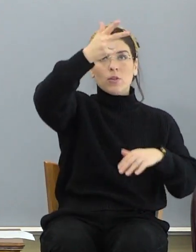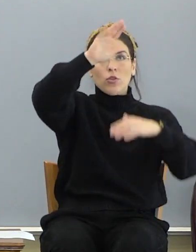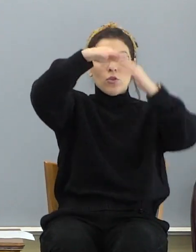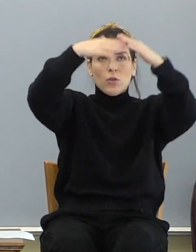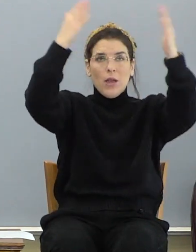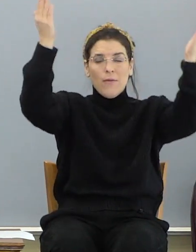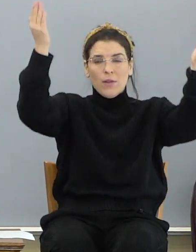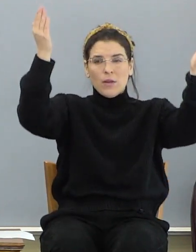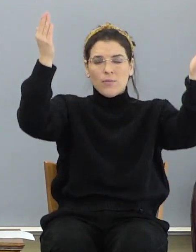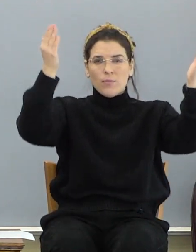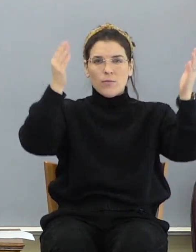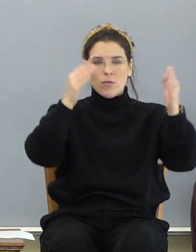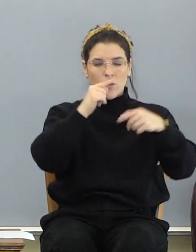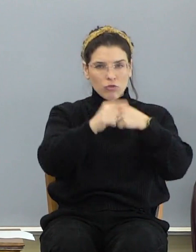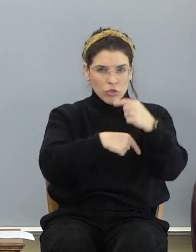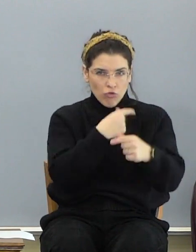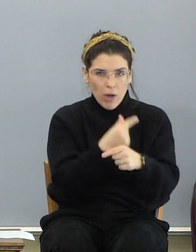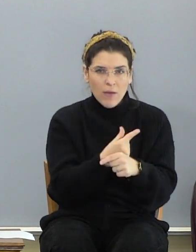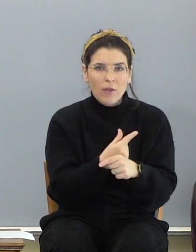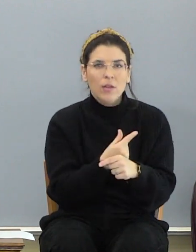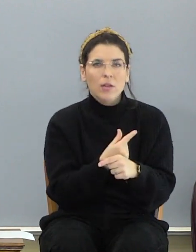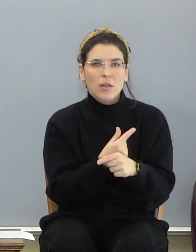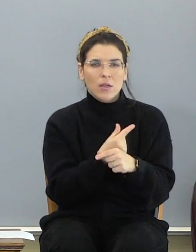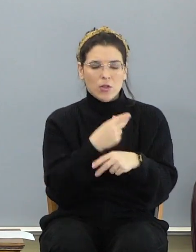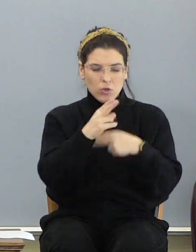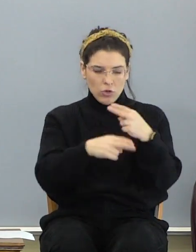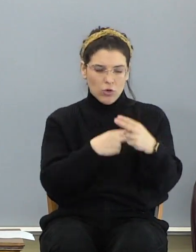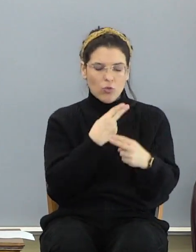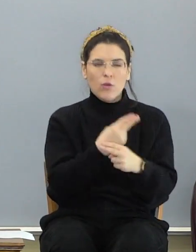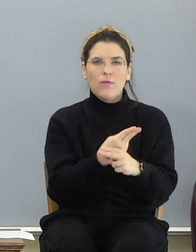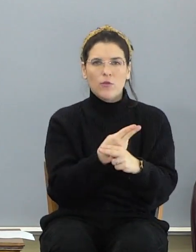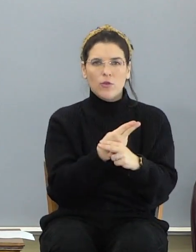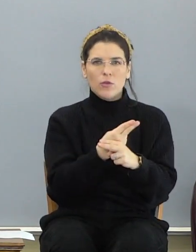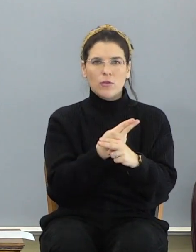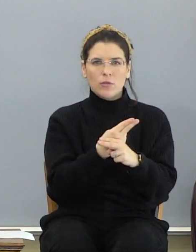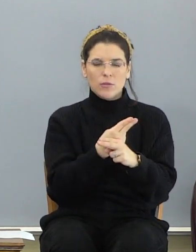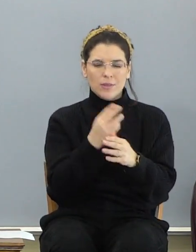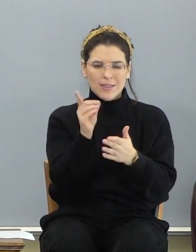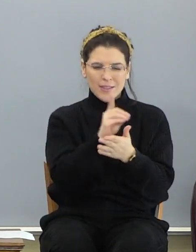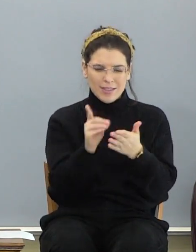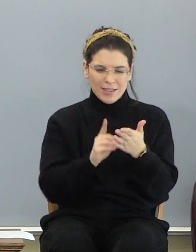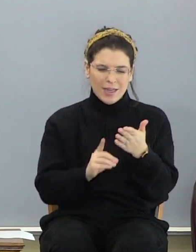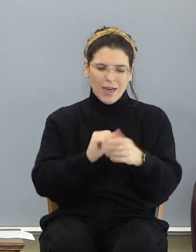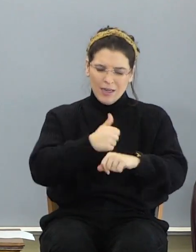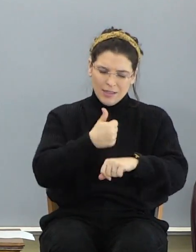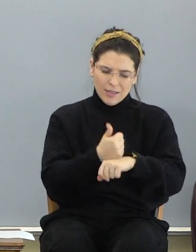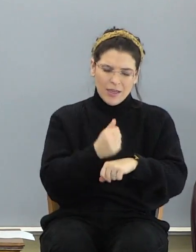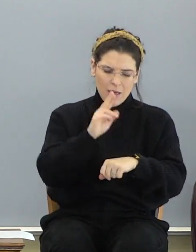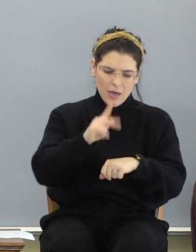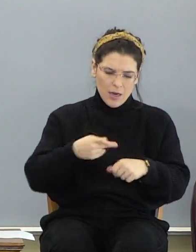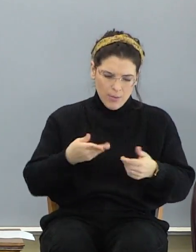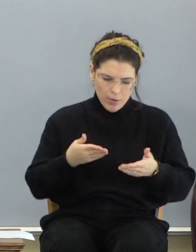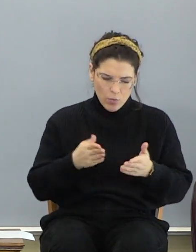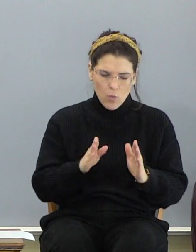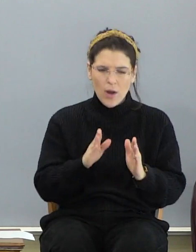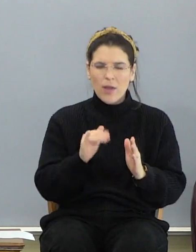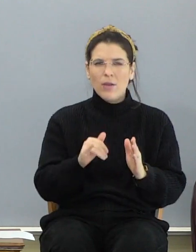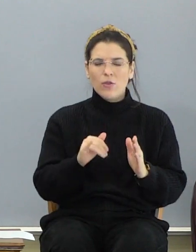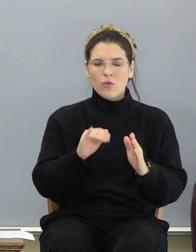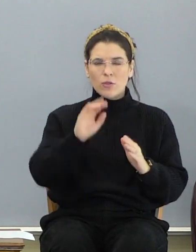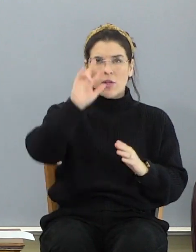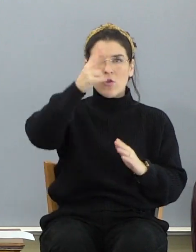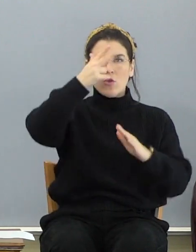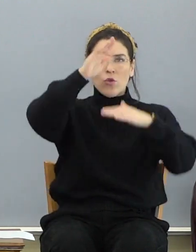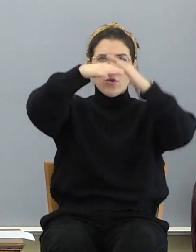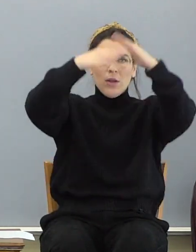heaven. So geographically, the universe is set up in such a way that there is a